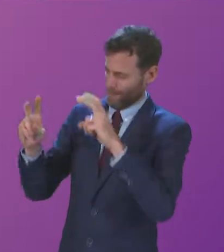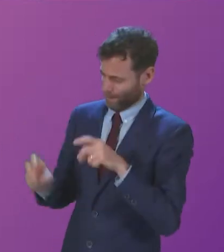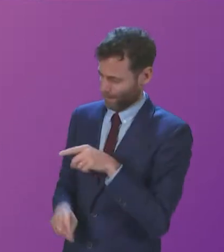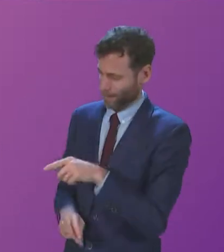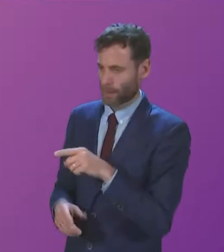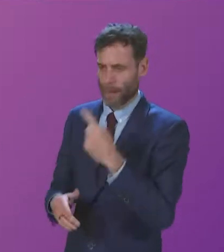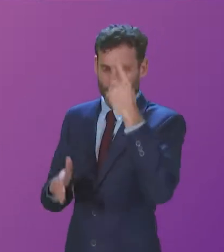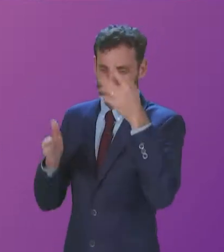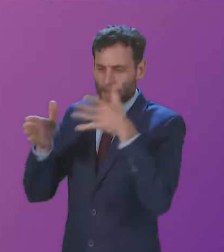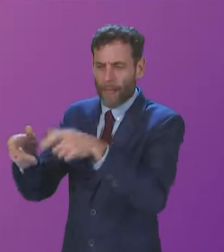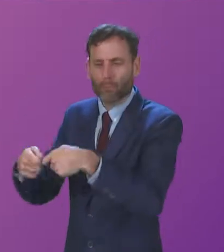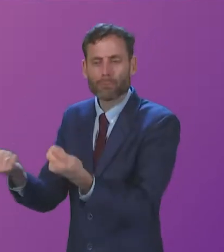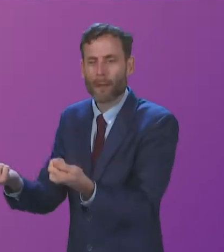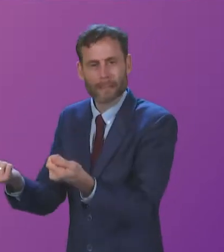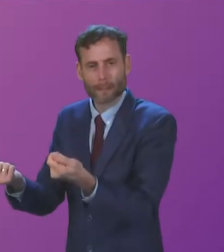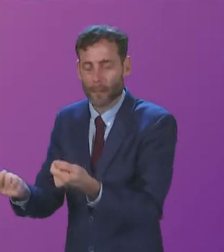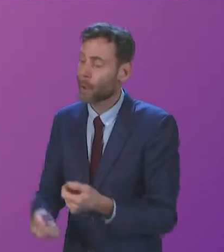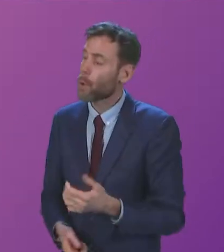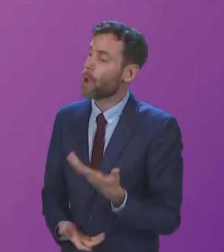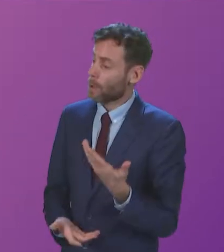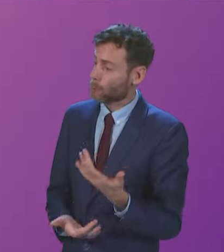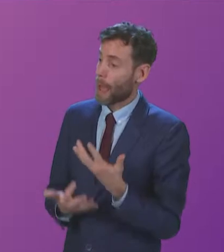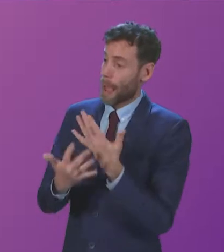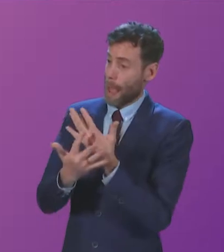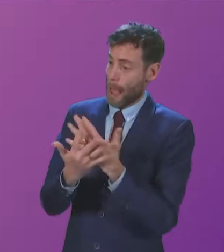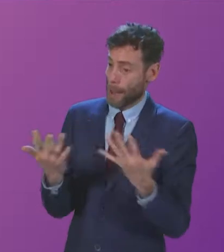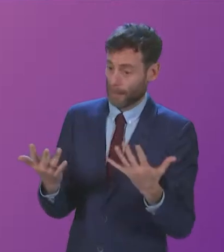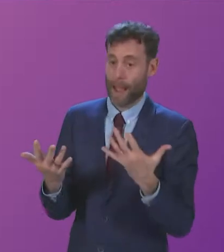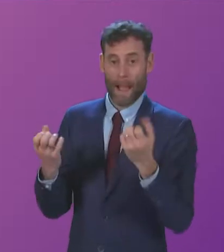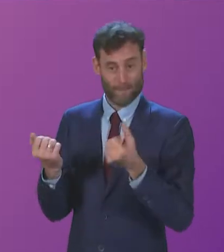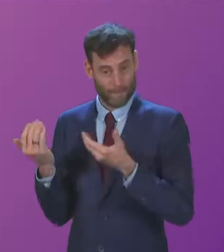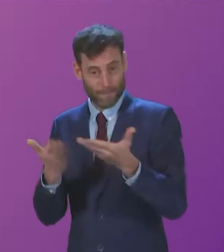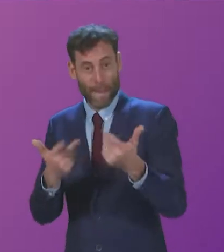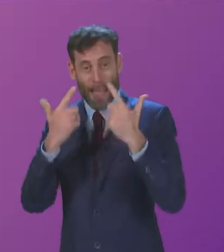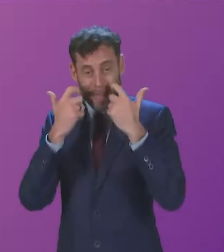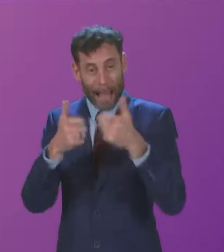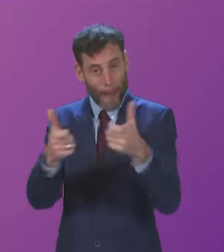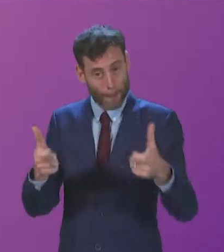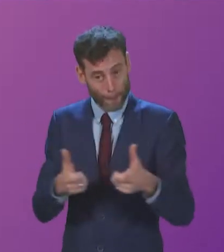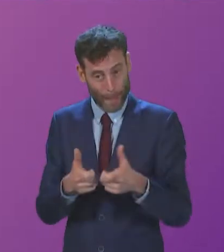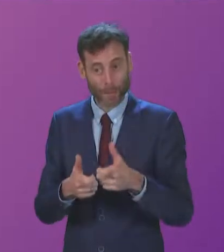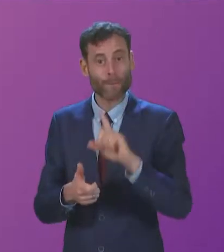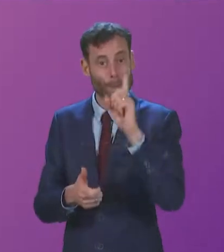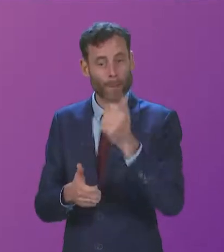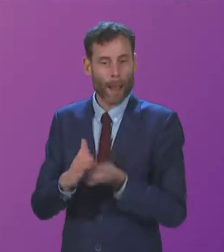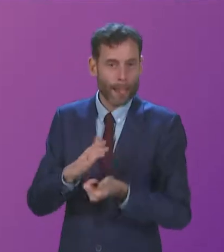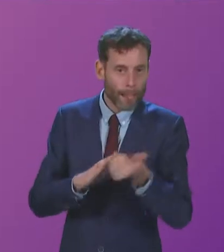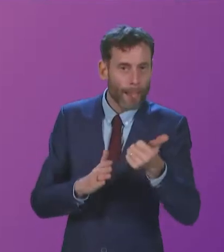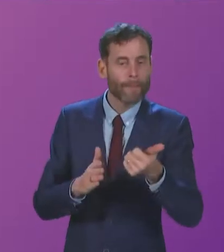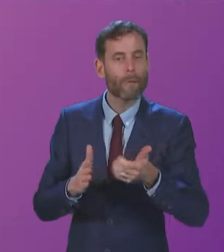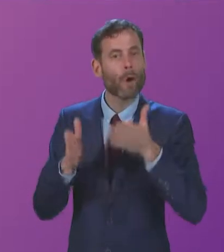people are waiting for a care package to be discharged from hospital and what is the longest time people have been waiting to be discharged?